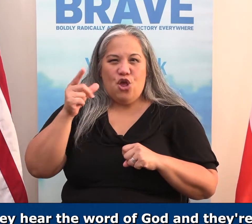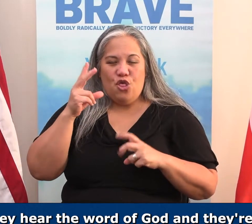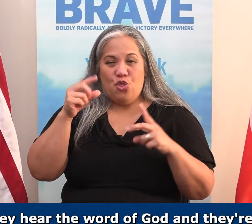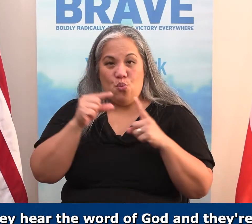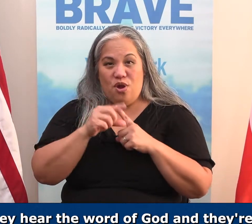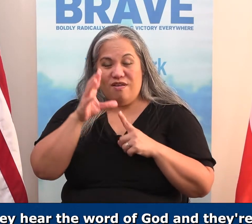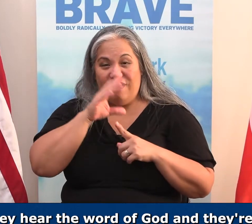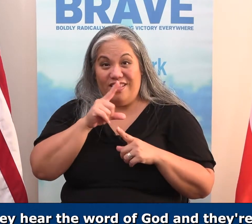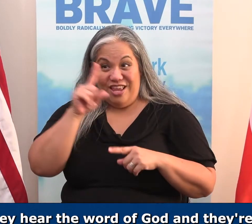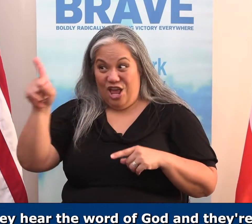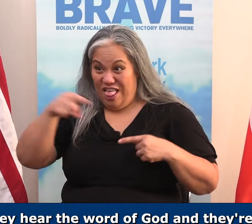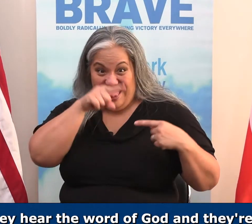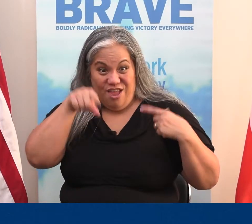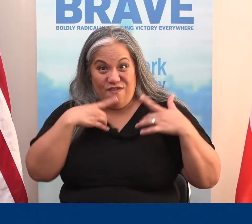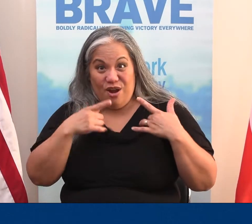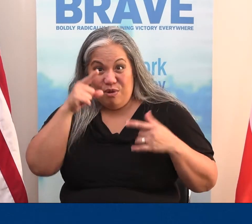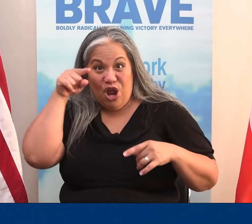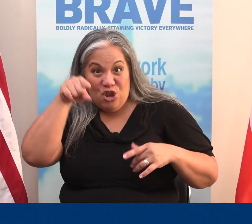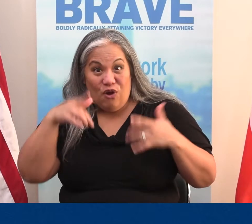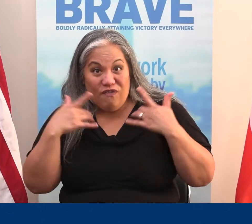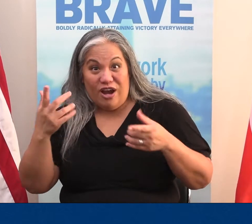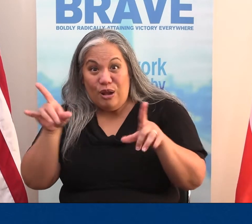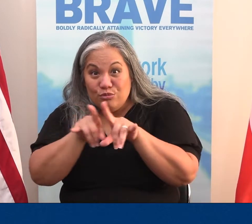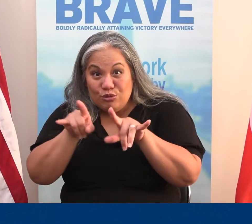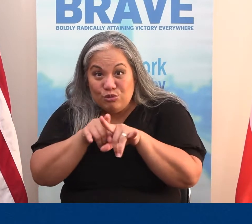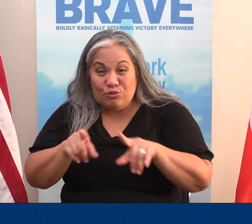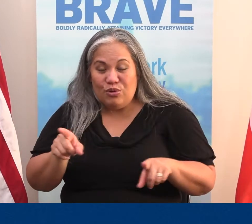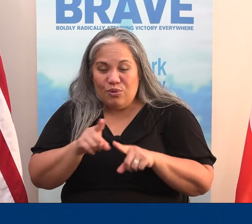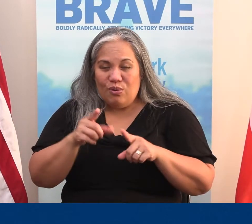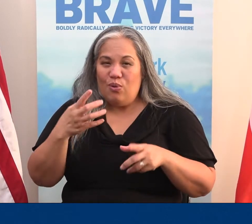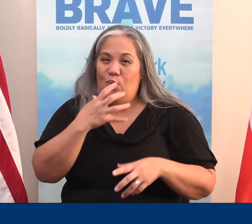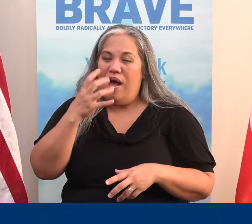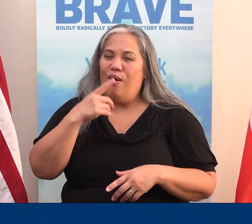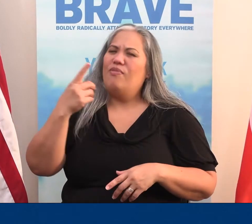fired up, doesn't that fire you on up? You go, wow, this person's got a special heart.